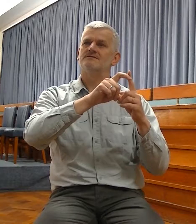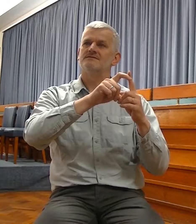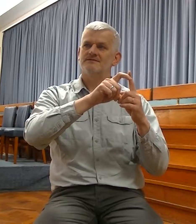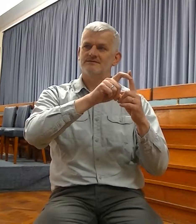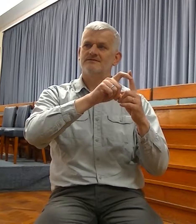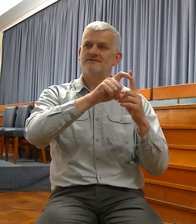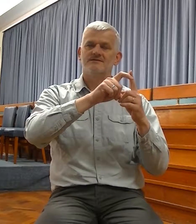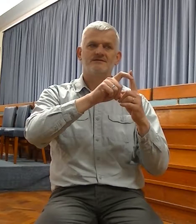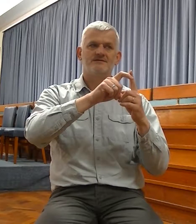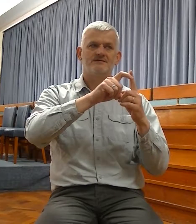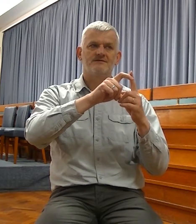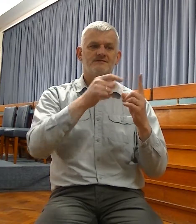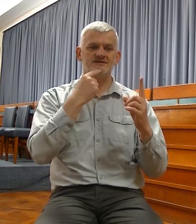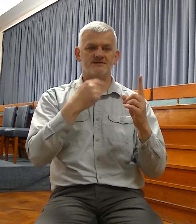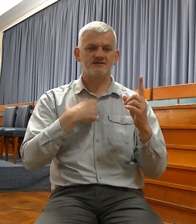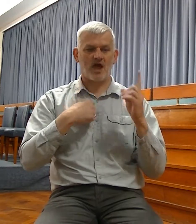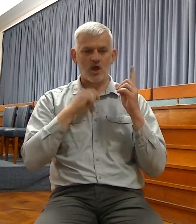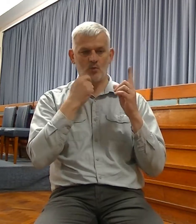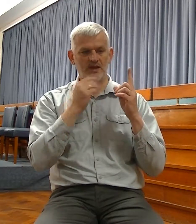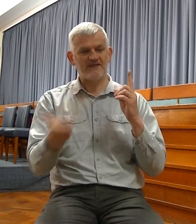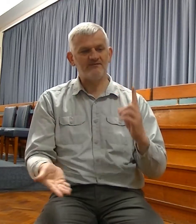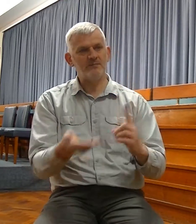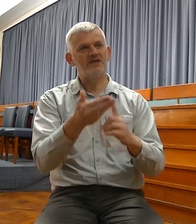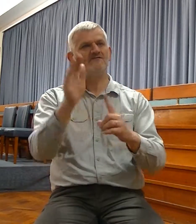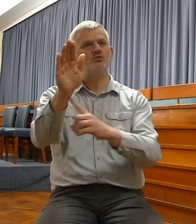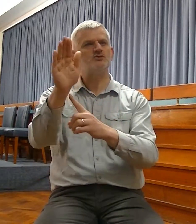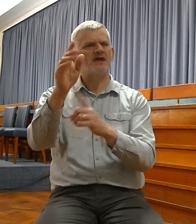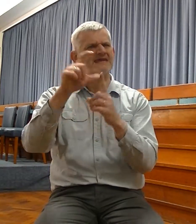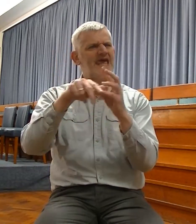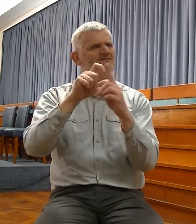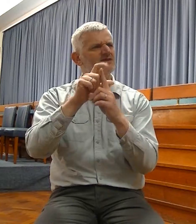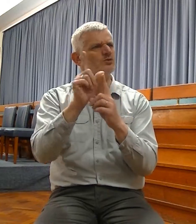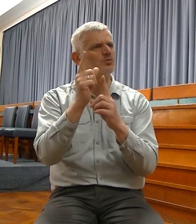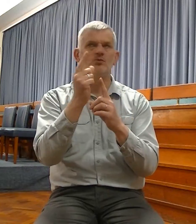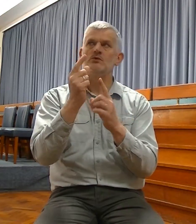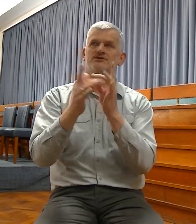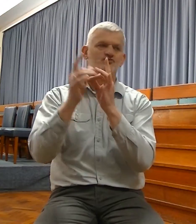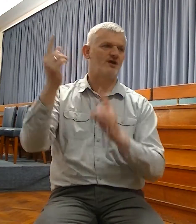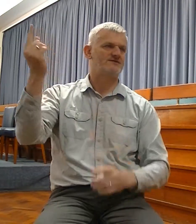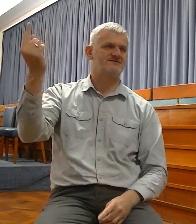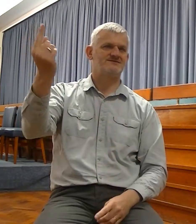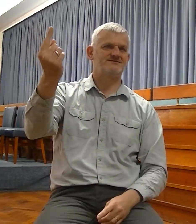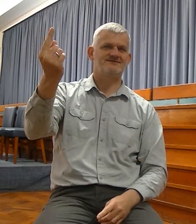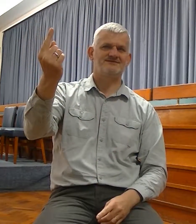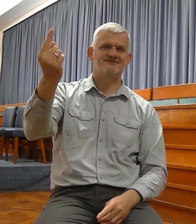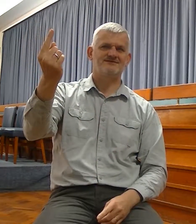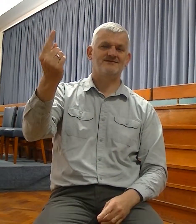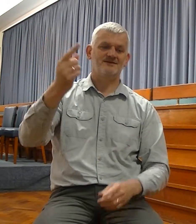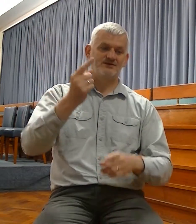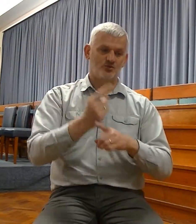raise up unto them in the future. Well, that's Christ. The Messiah is promised as a descendant of